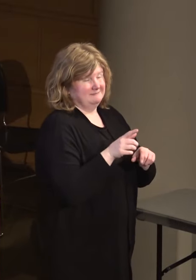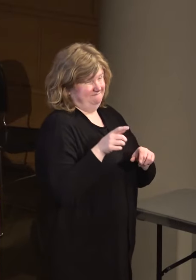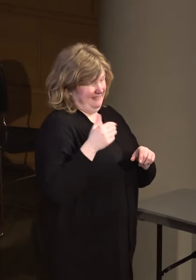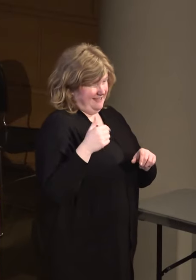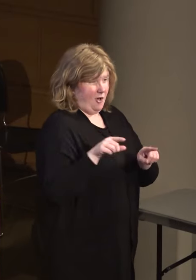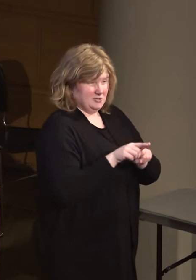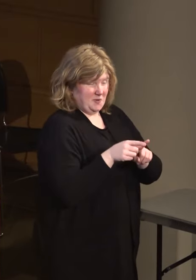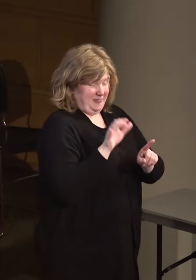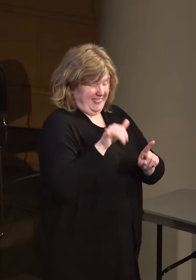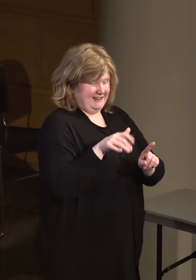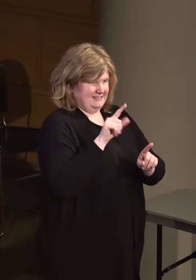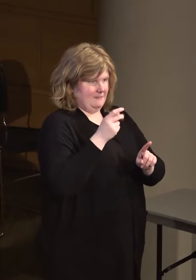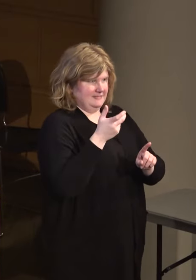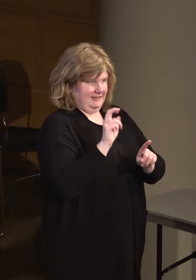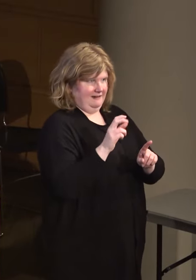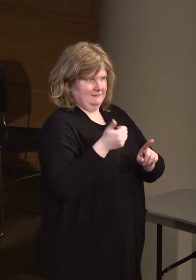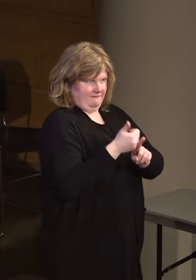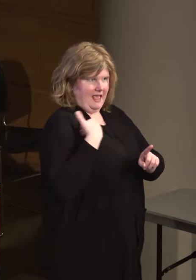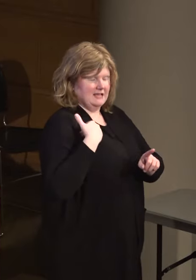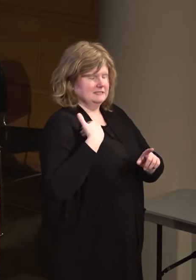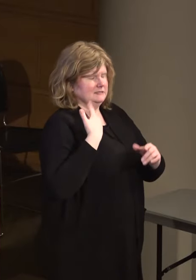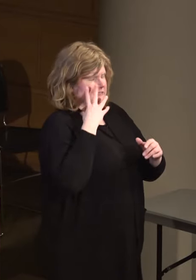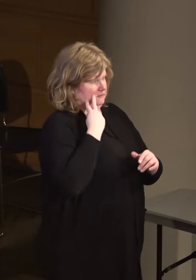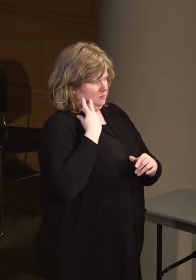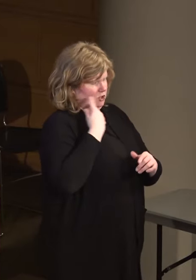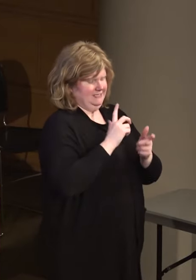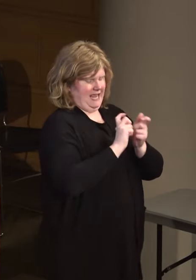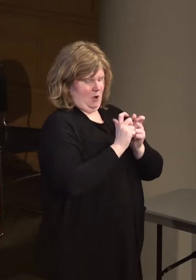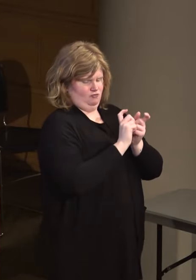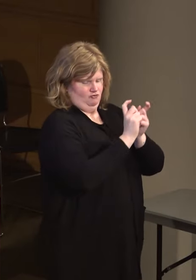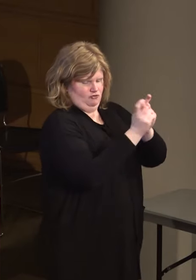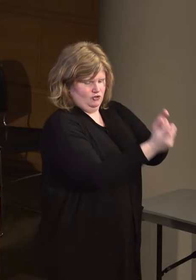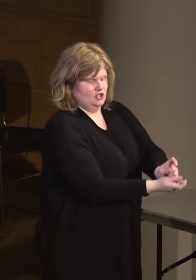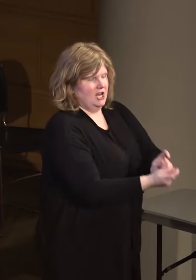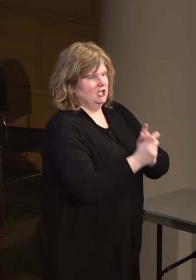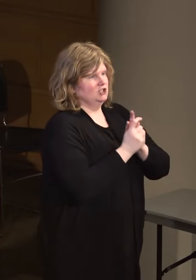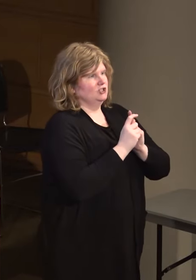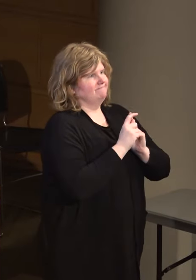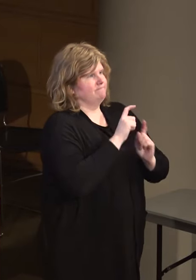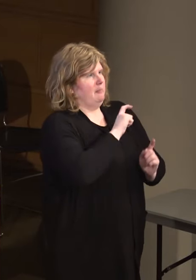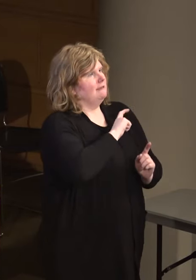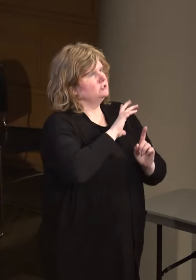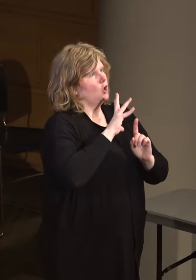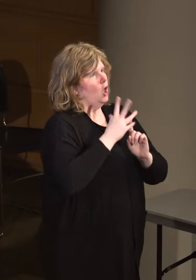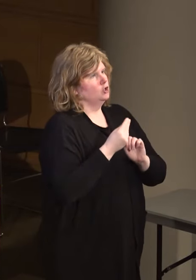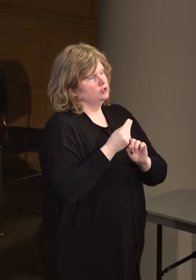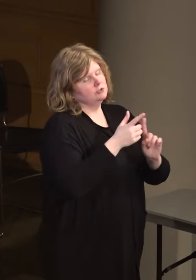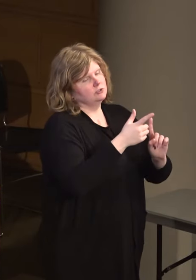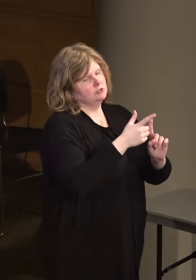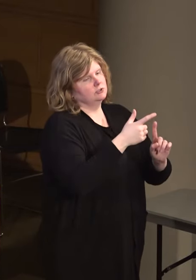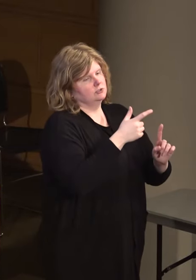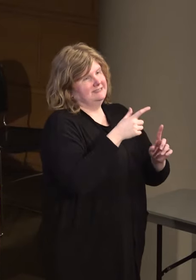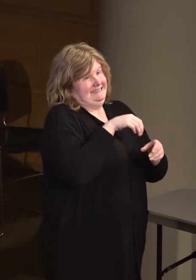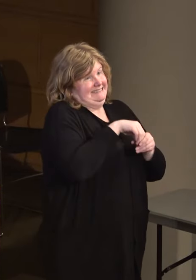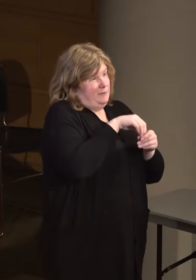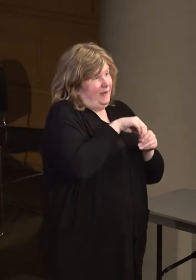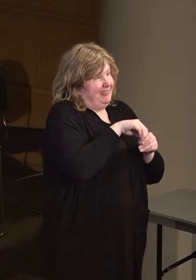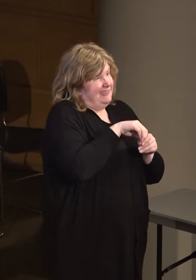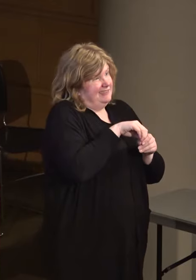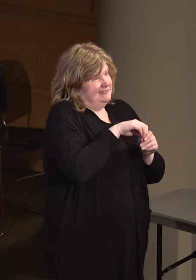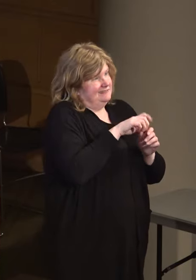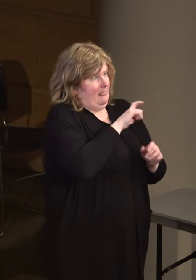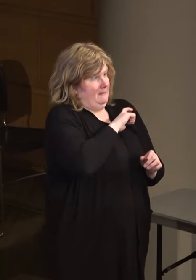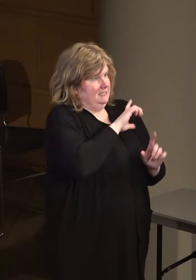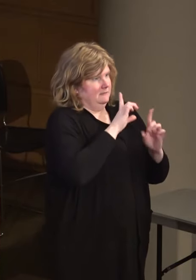substantial experience in changing police cultures from within police departments.